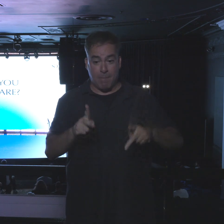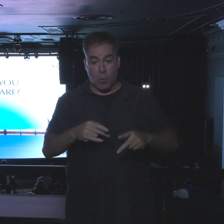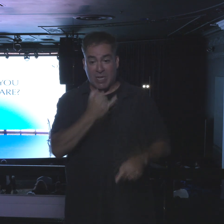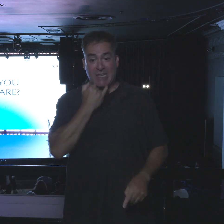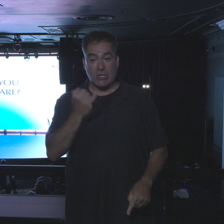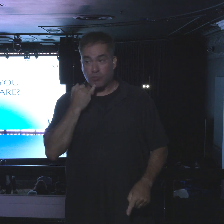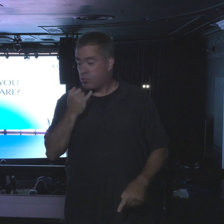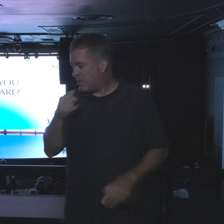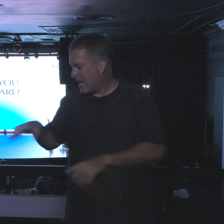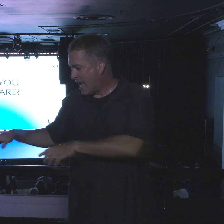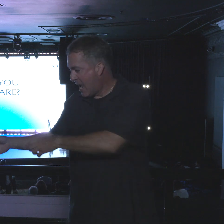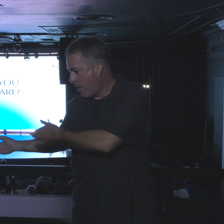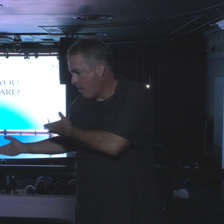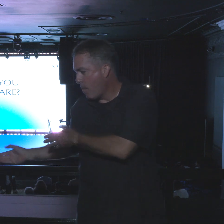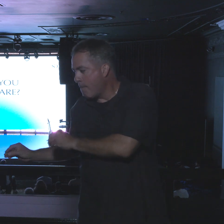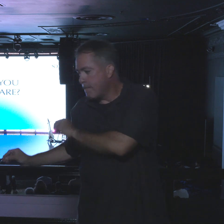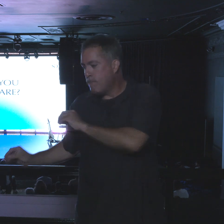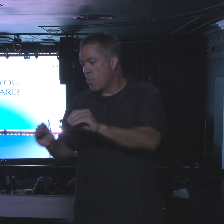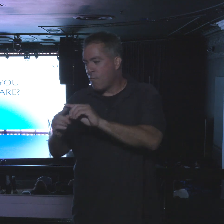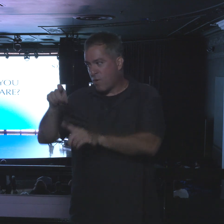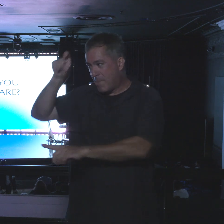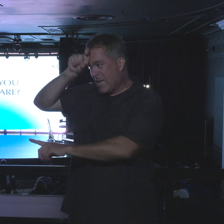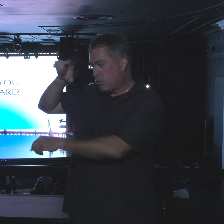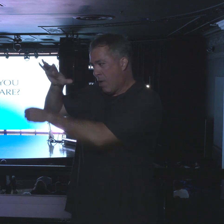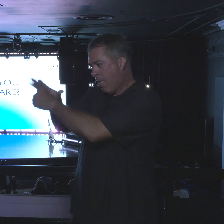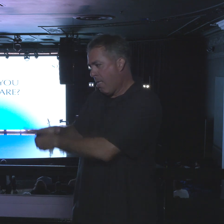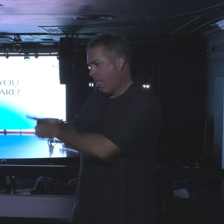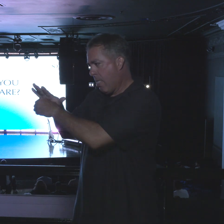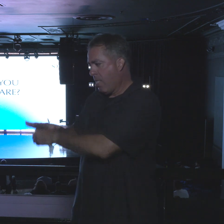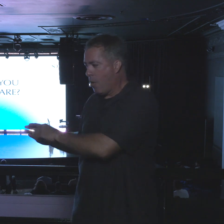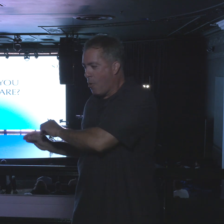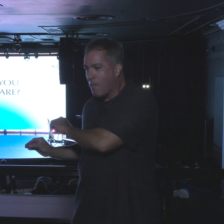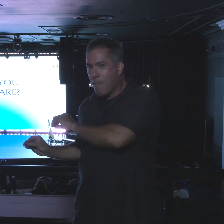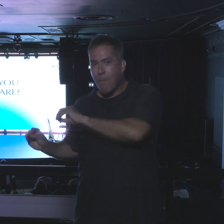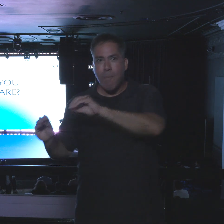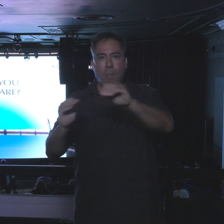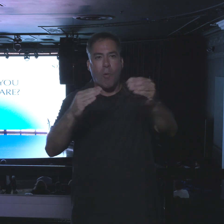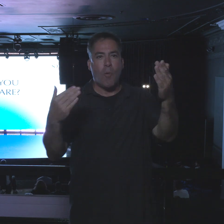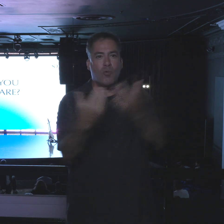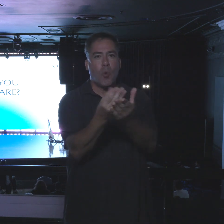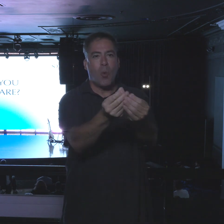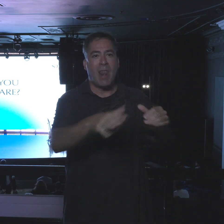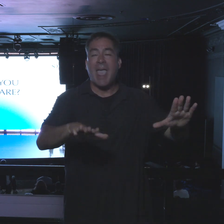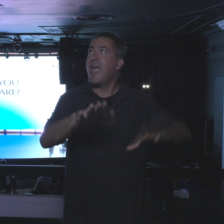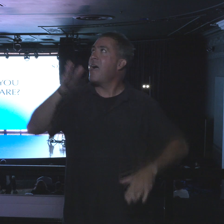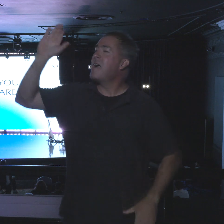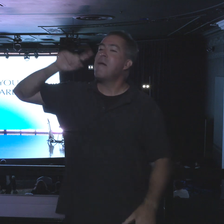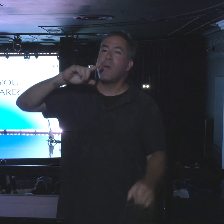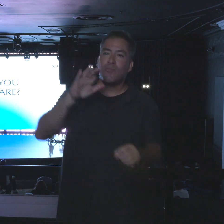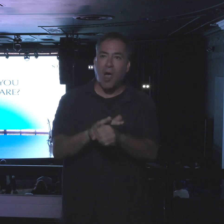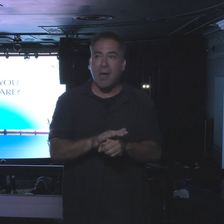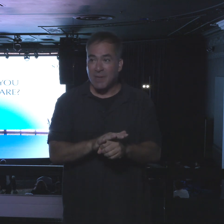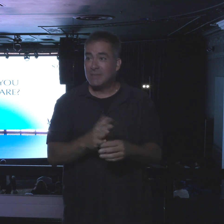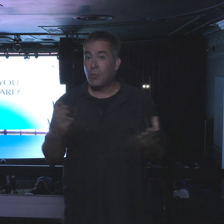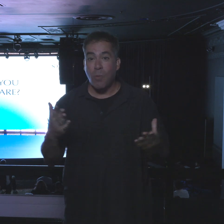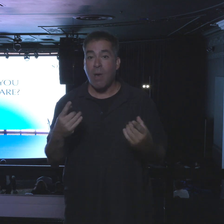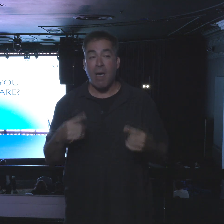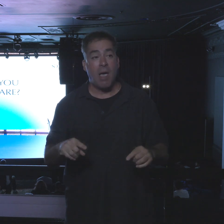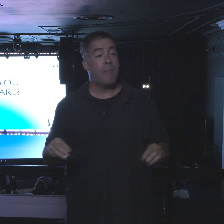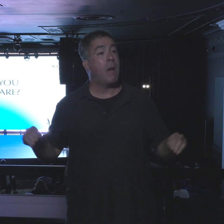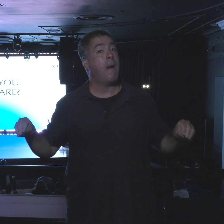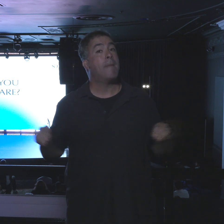from underneath this oppression into this new land that God had promised them. And by miraculous